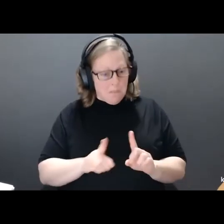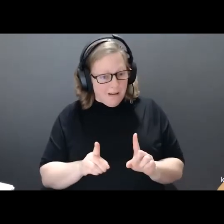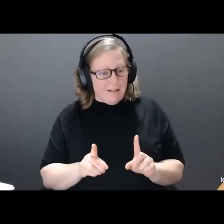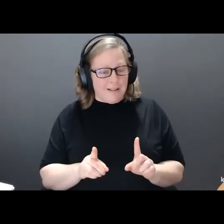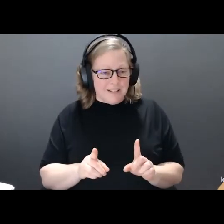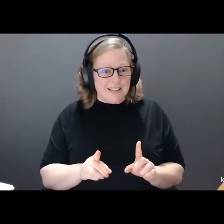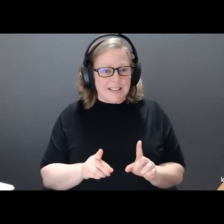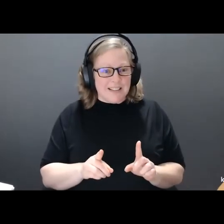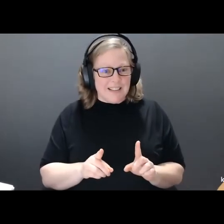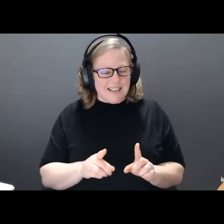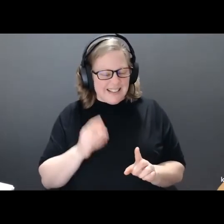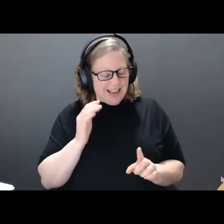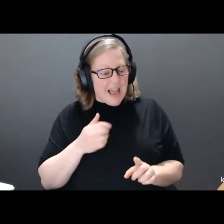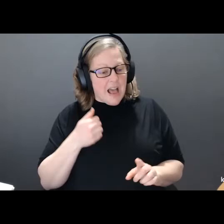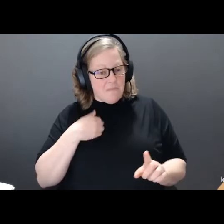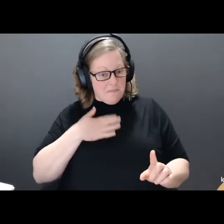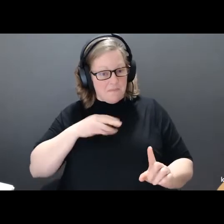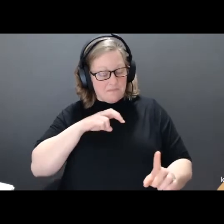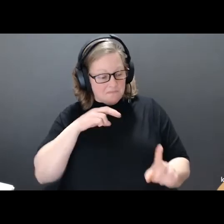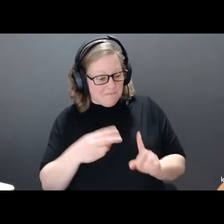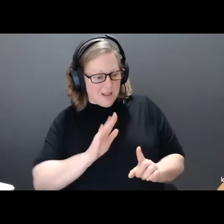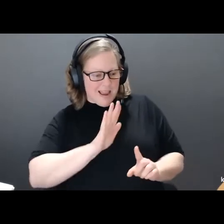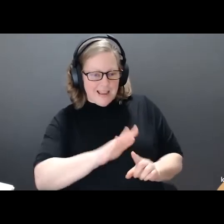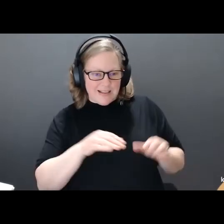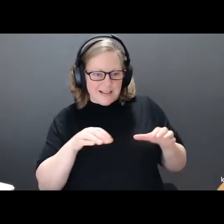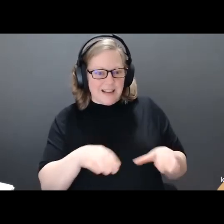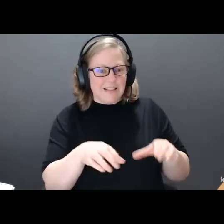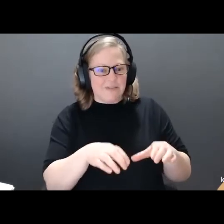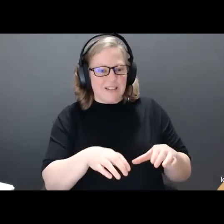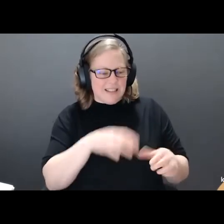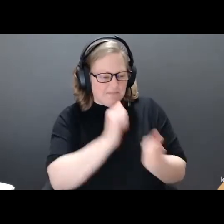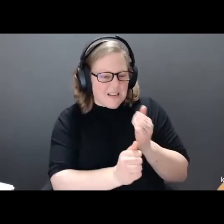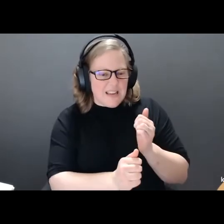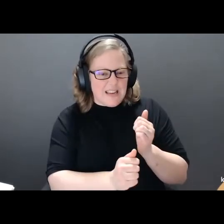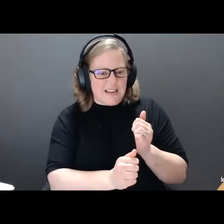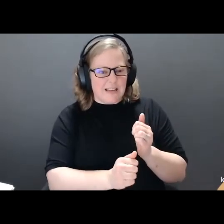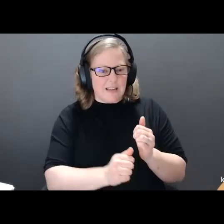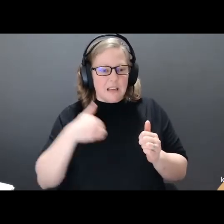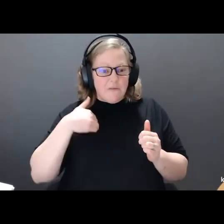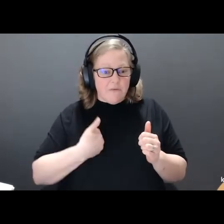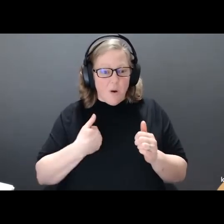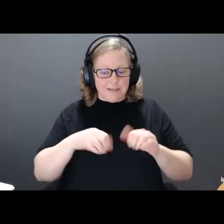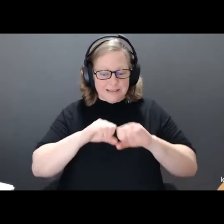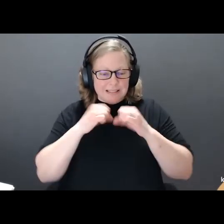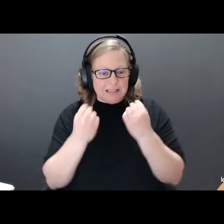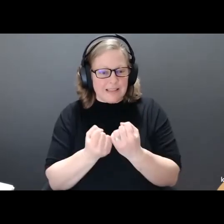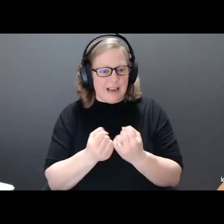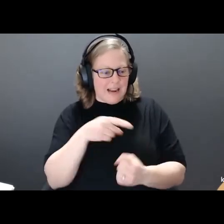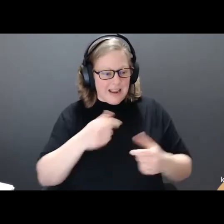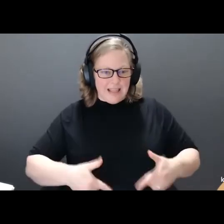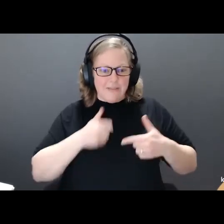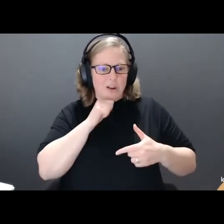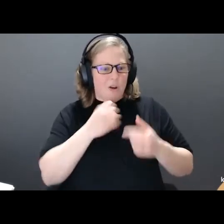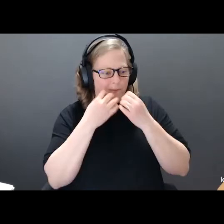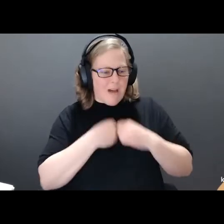ruthlessness as a result of the treatment he's received in a society that doesn't value different types of